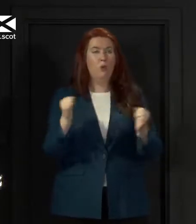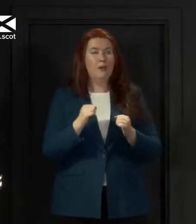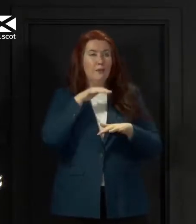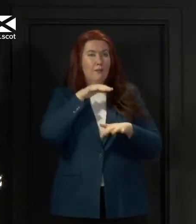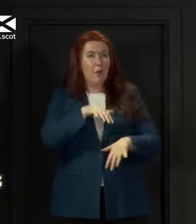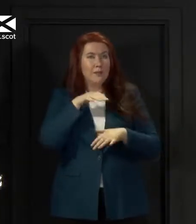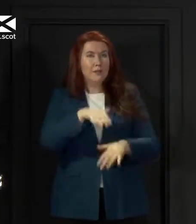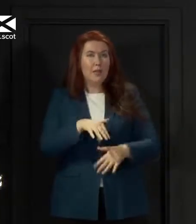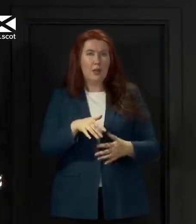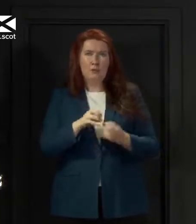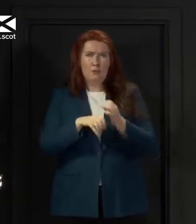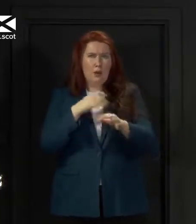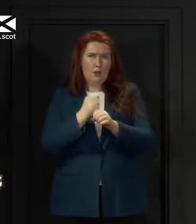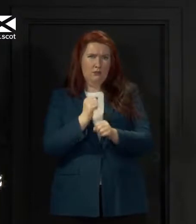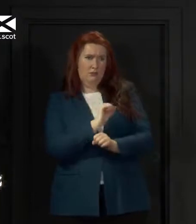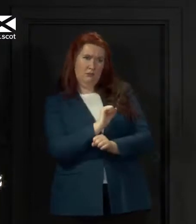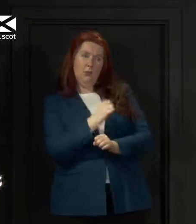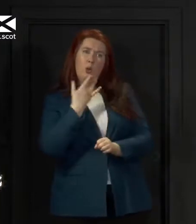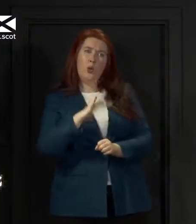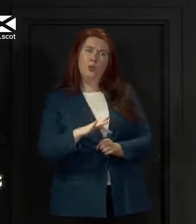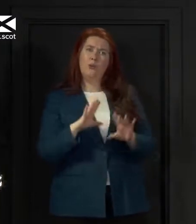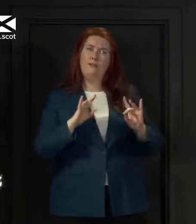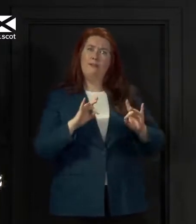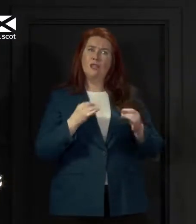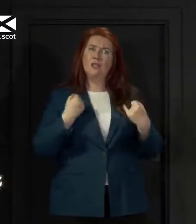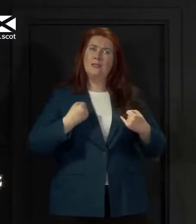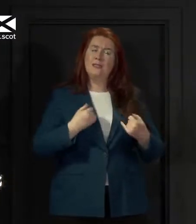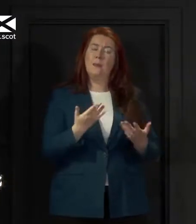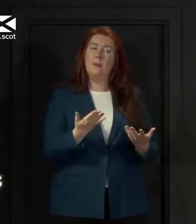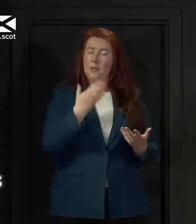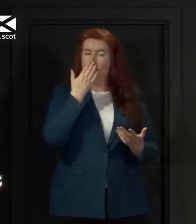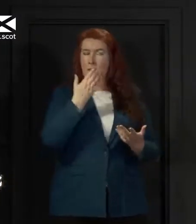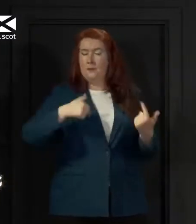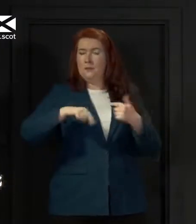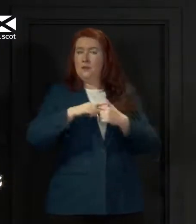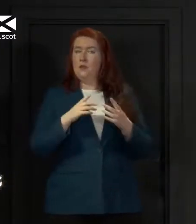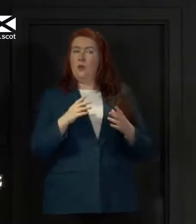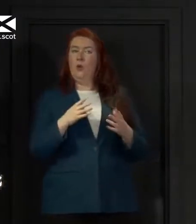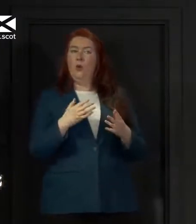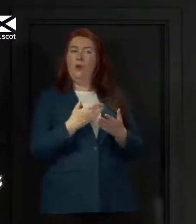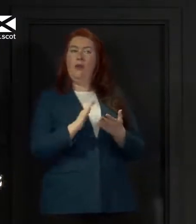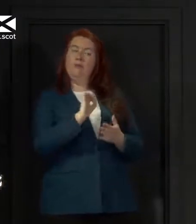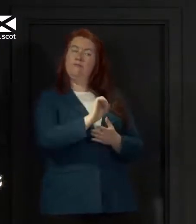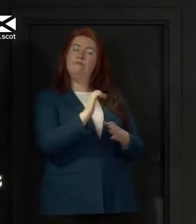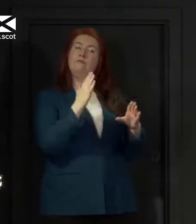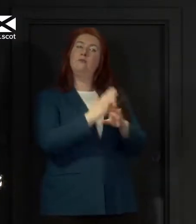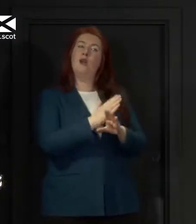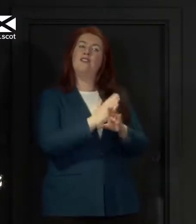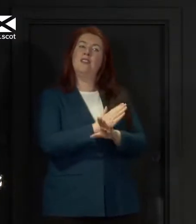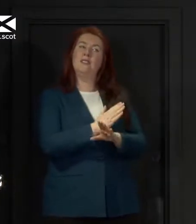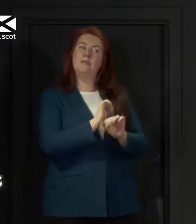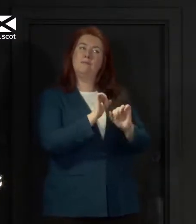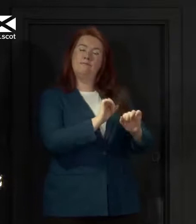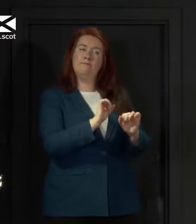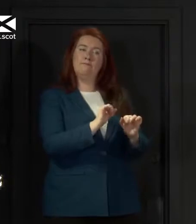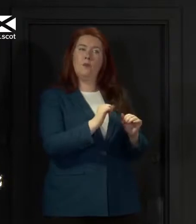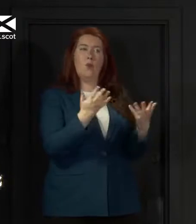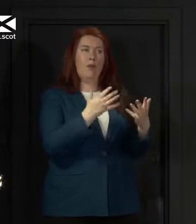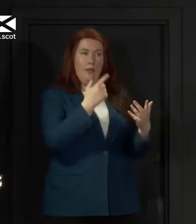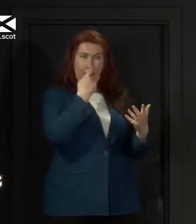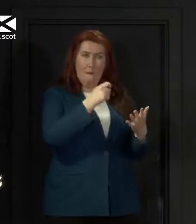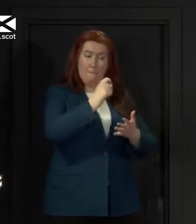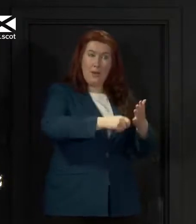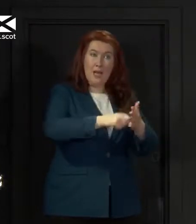so on. But as it became clearer to us that, for example, their private source PPE